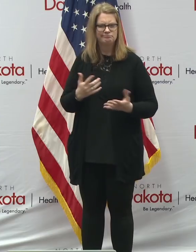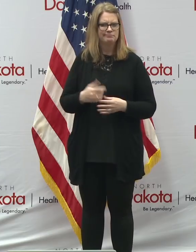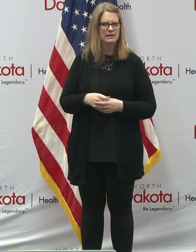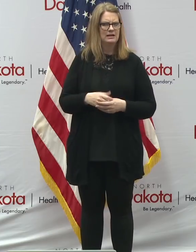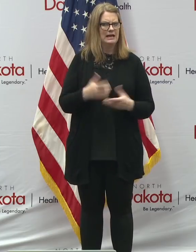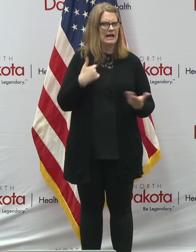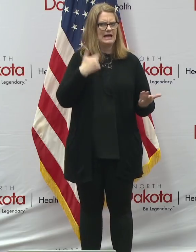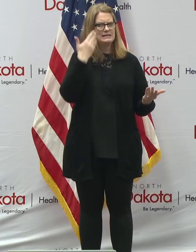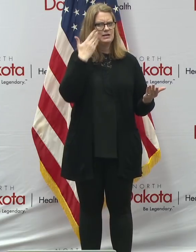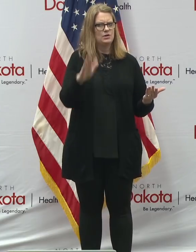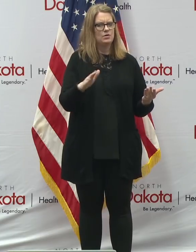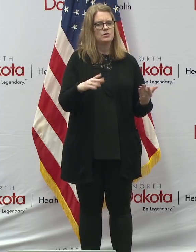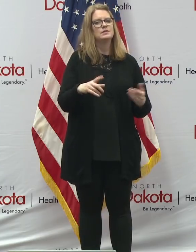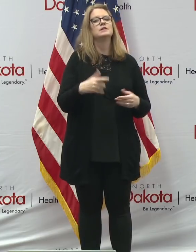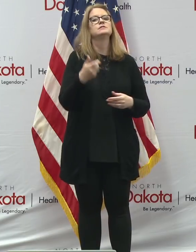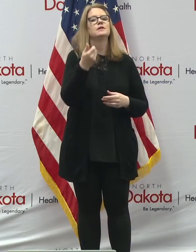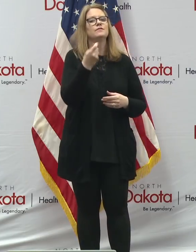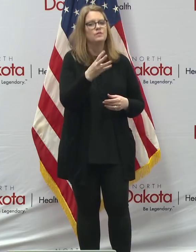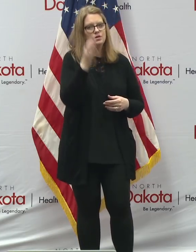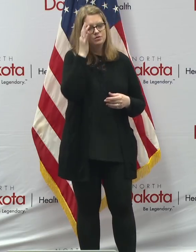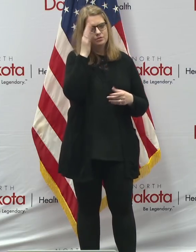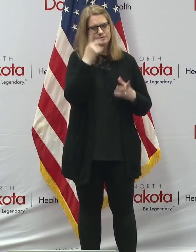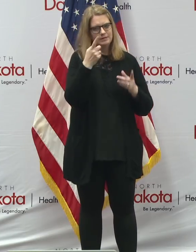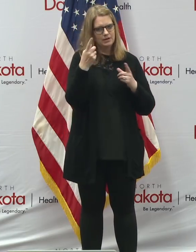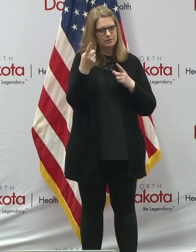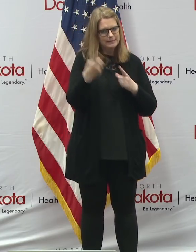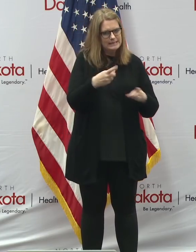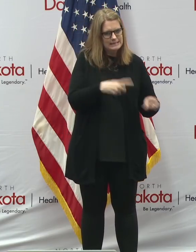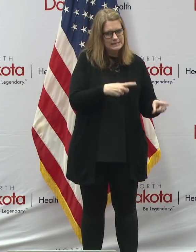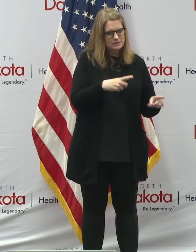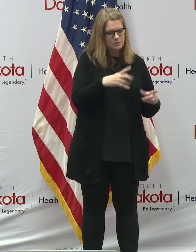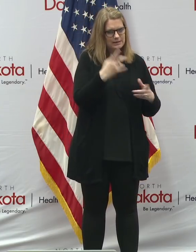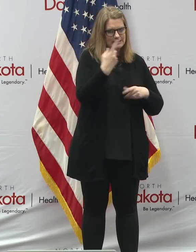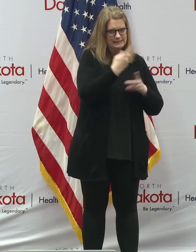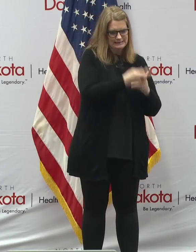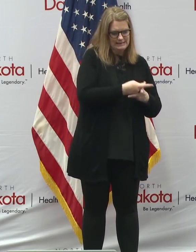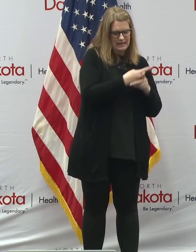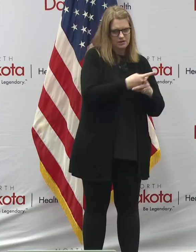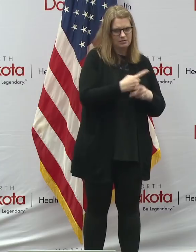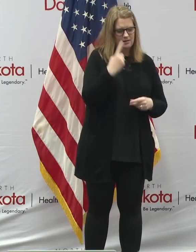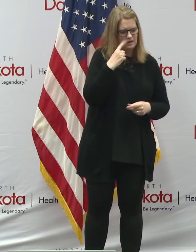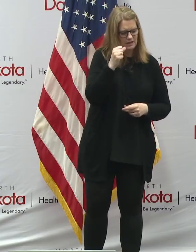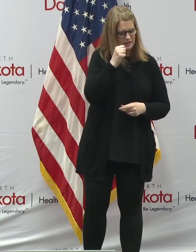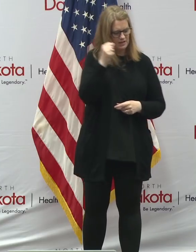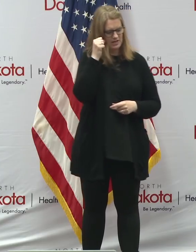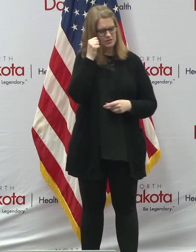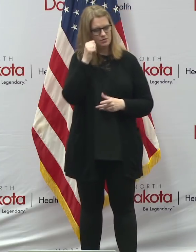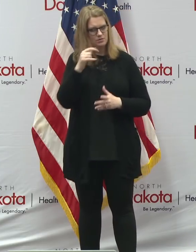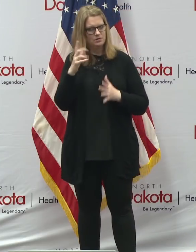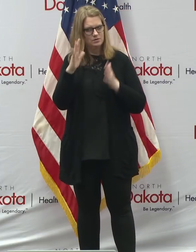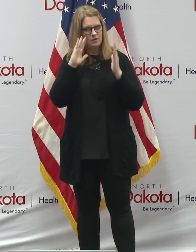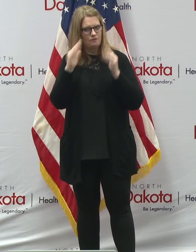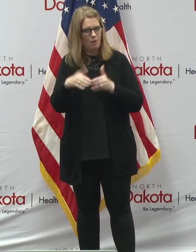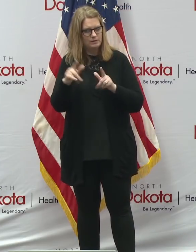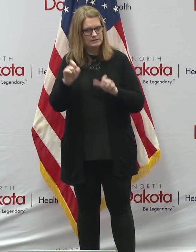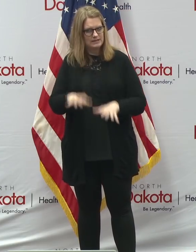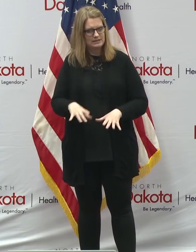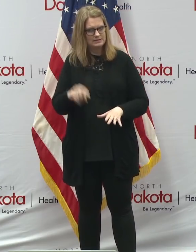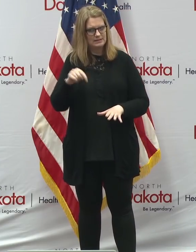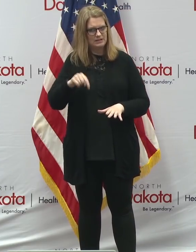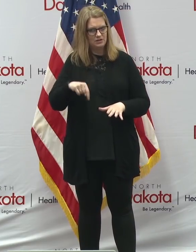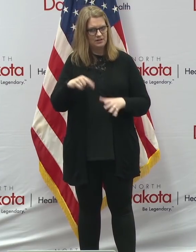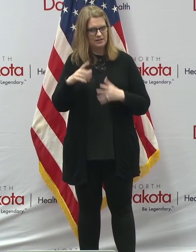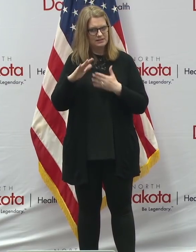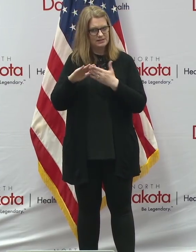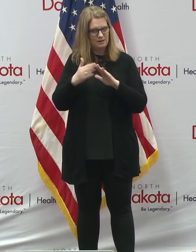know that we have had some incidents with daycares and even yesterday there was a lot of focus testing that was done here in this